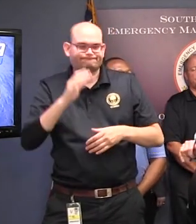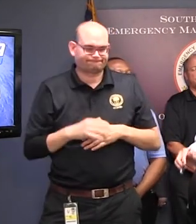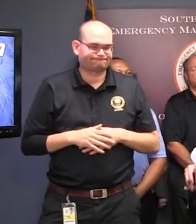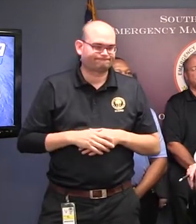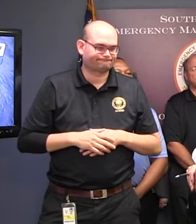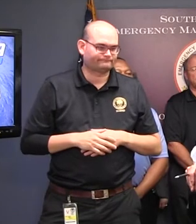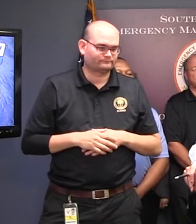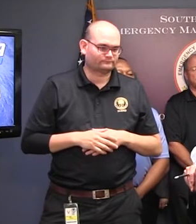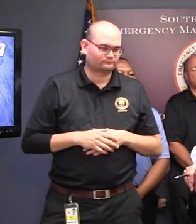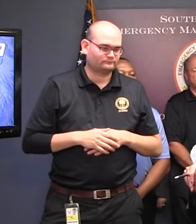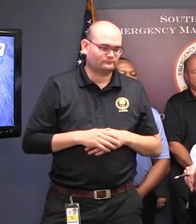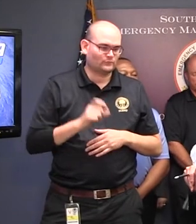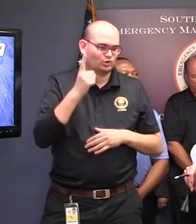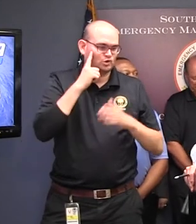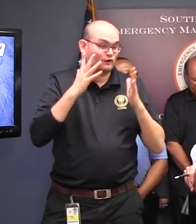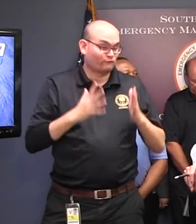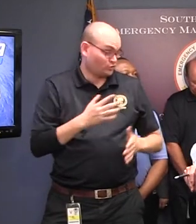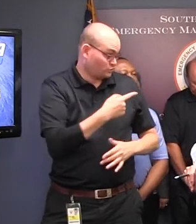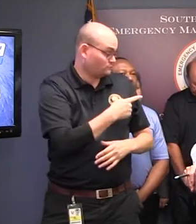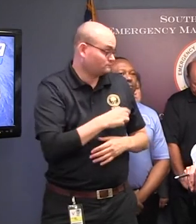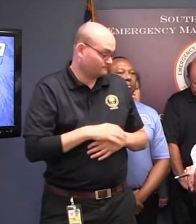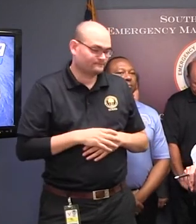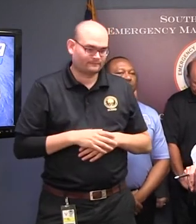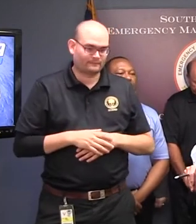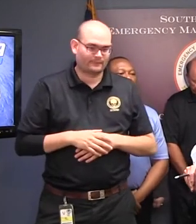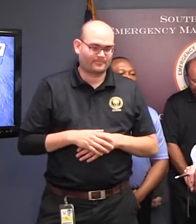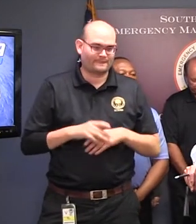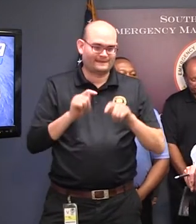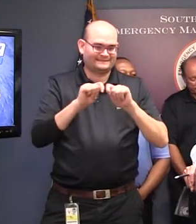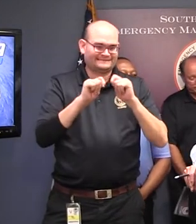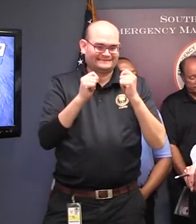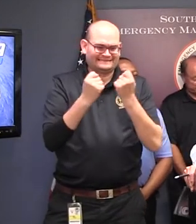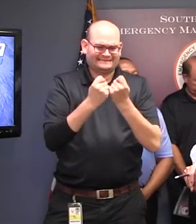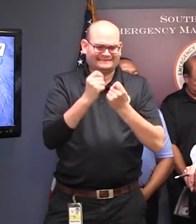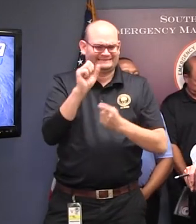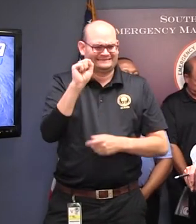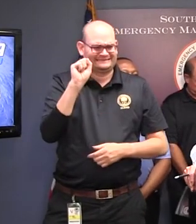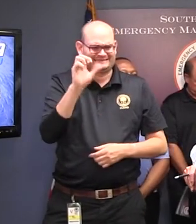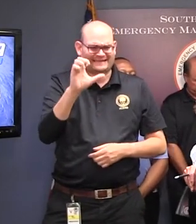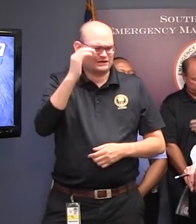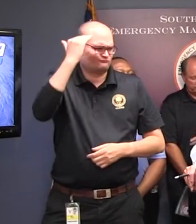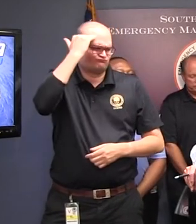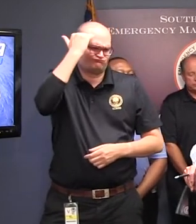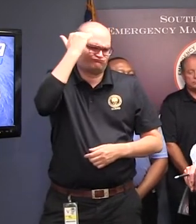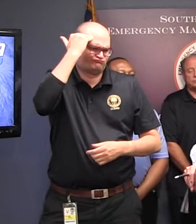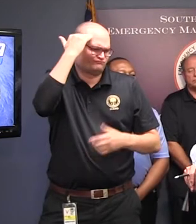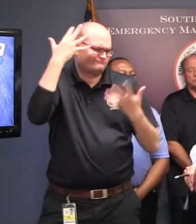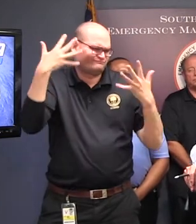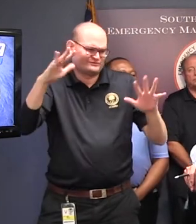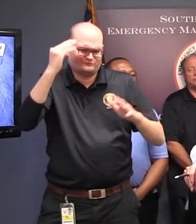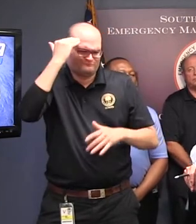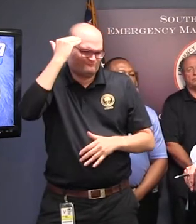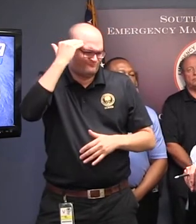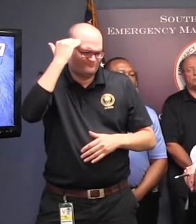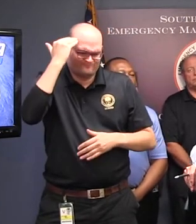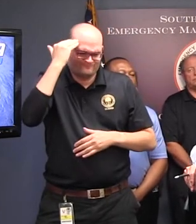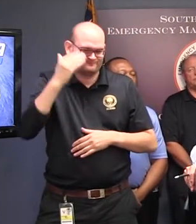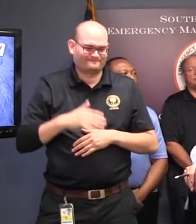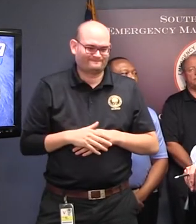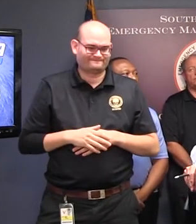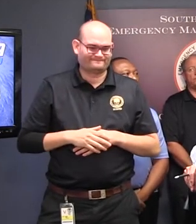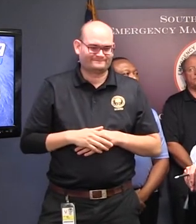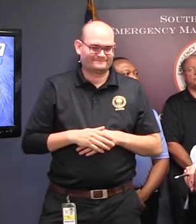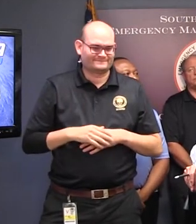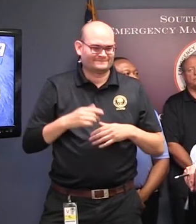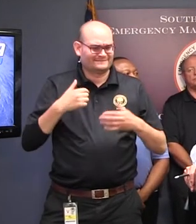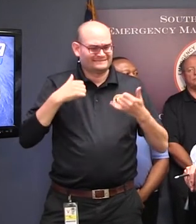the Team South Carolina has already been introduced to everyone. And, of course, we are still doing and we're in